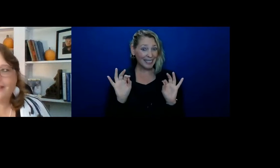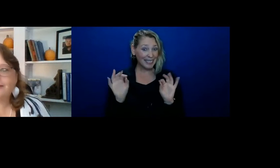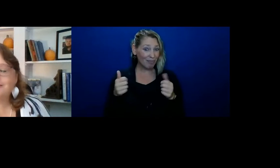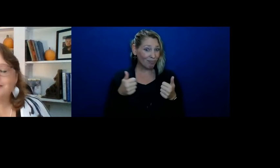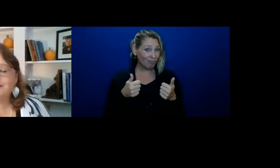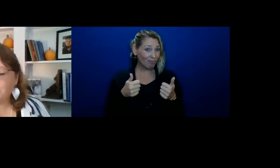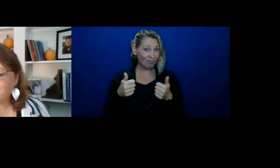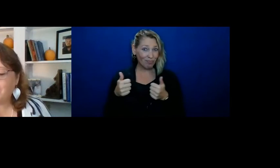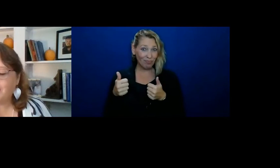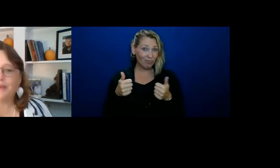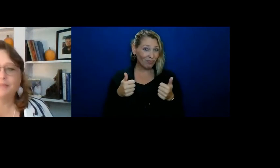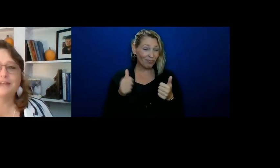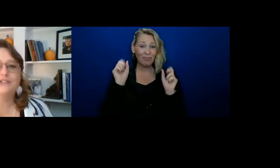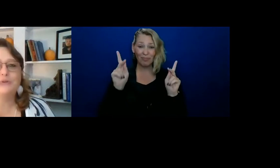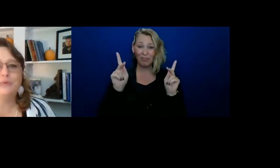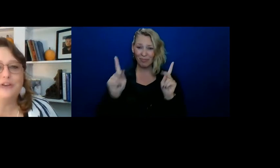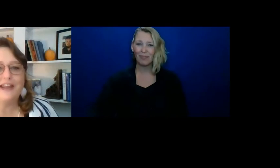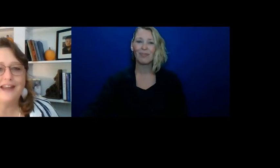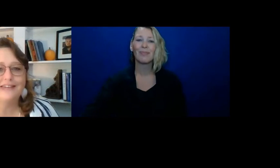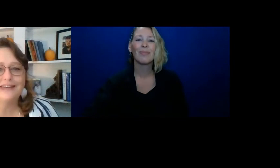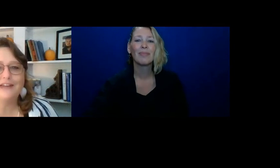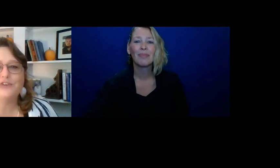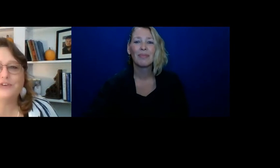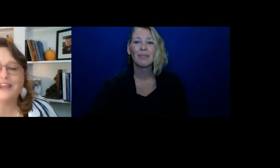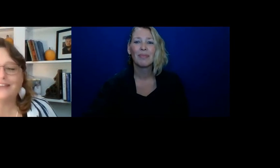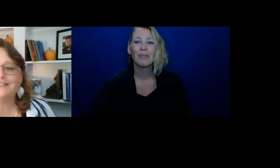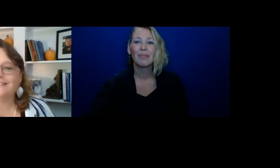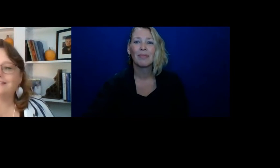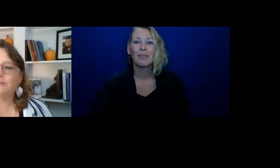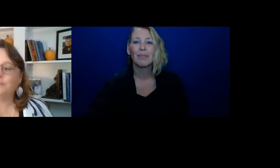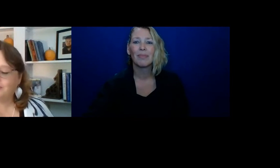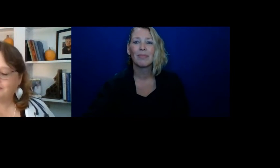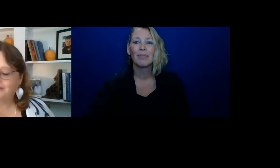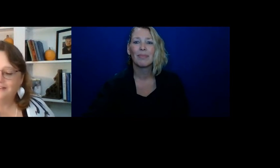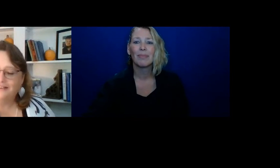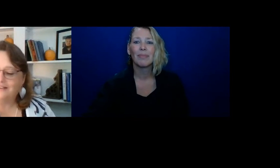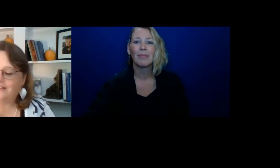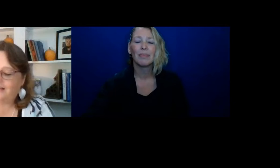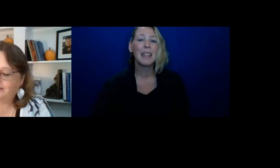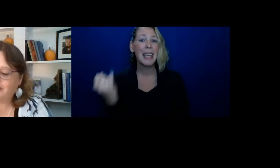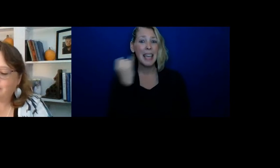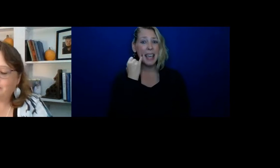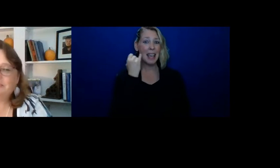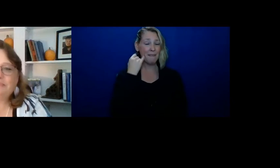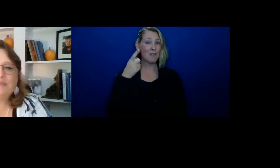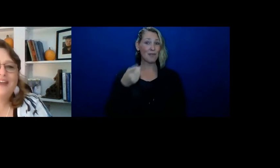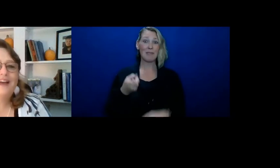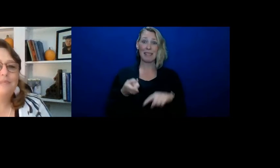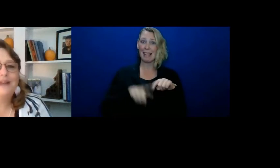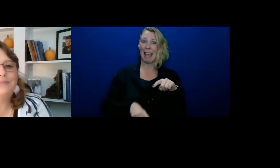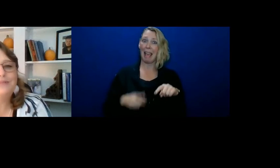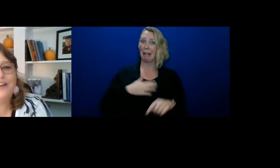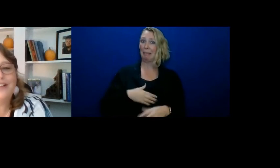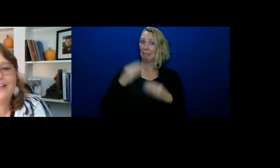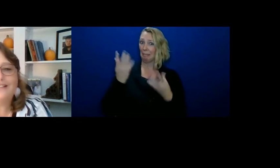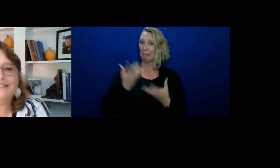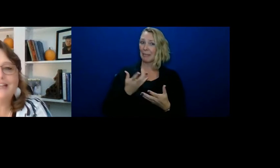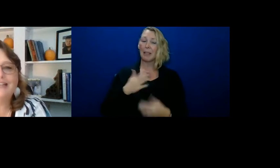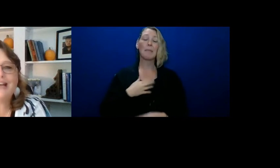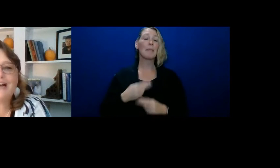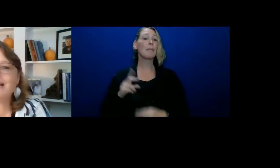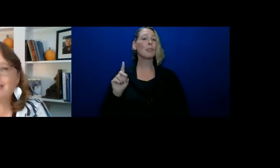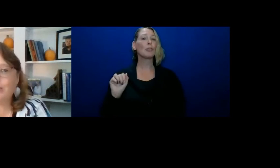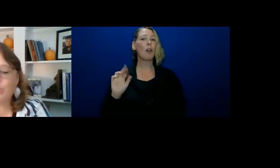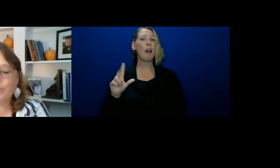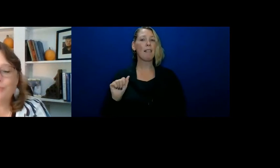Okay, so I'm going to assume you can. If you can't, someone holler at me. My name is Darla Helt